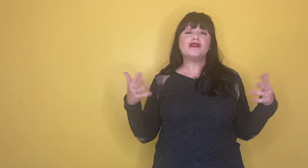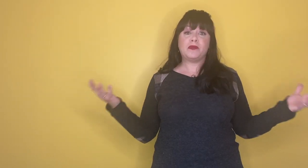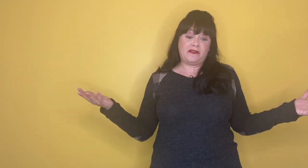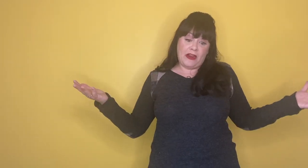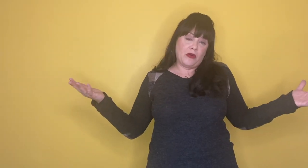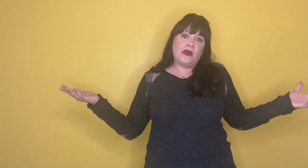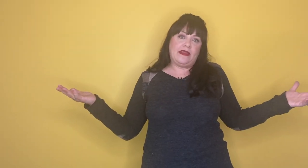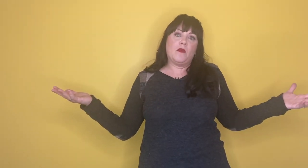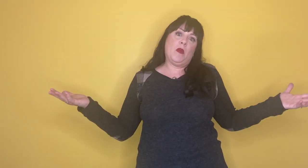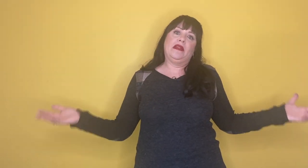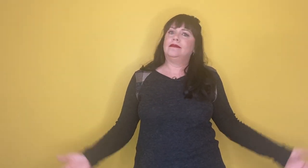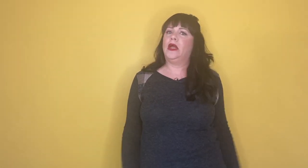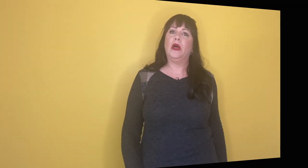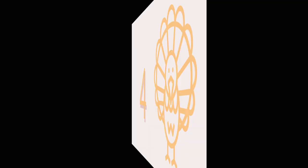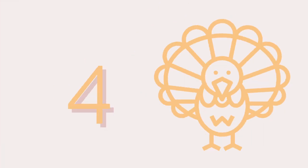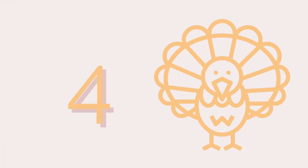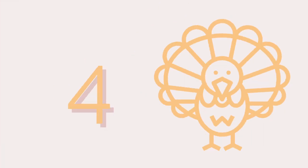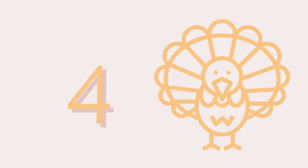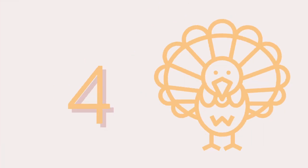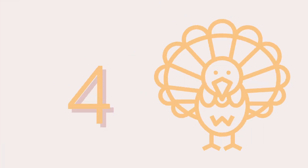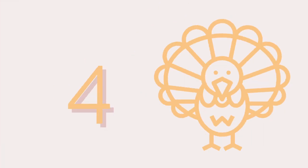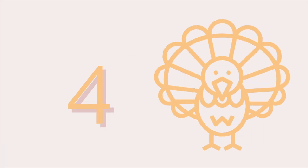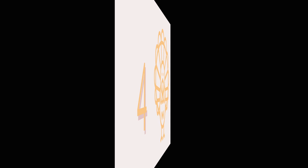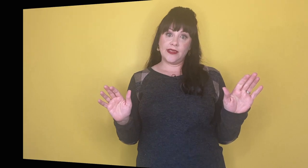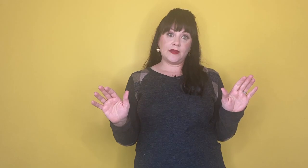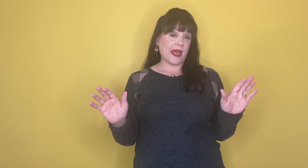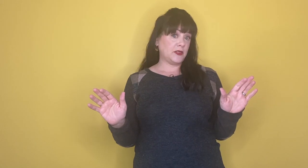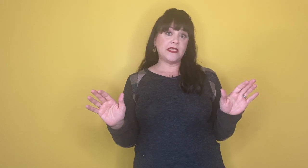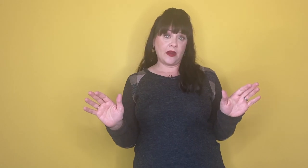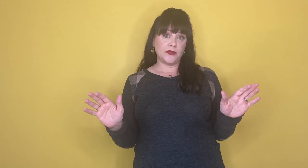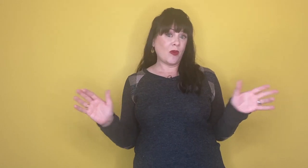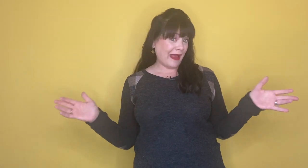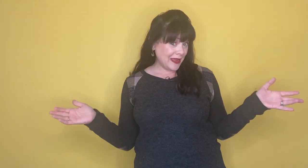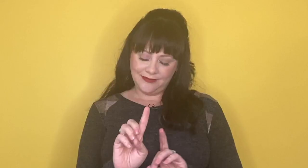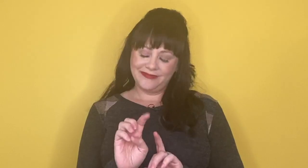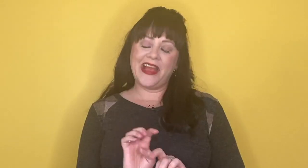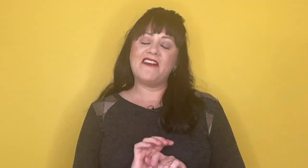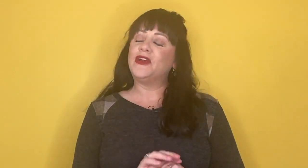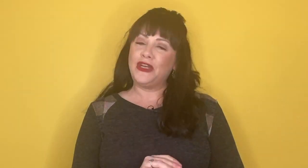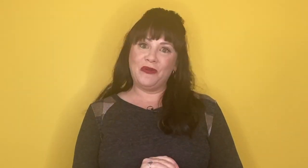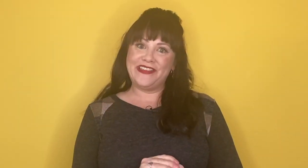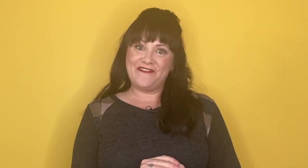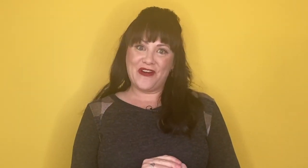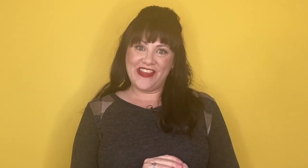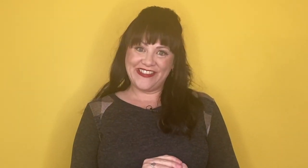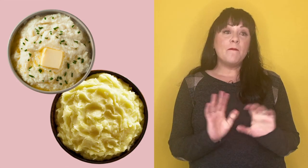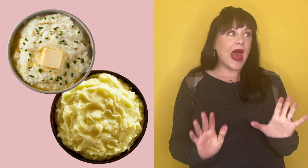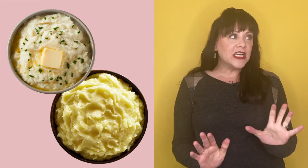tryptophan ruining their moment. No. Enneagram Threes, you guys get the mashed potatoes. Why? I have a good reason for this. Mashed